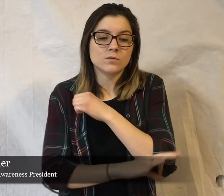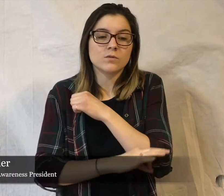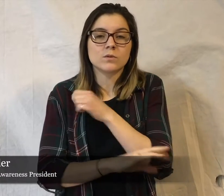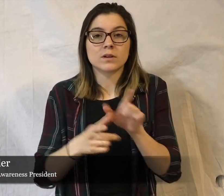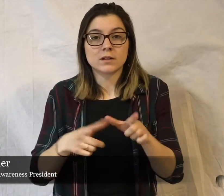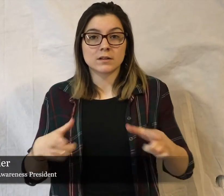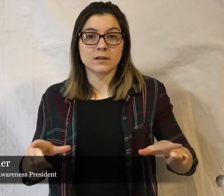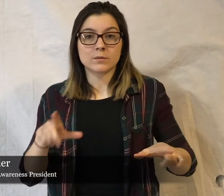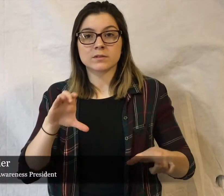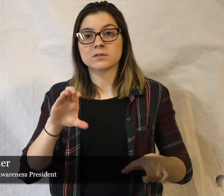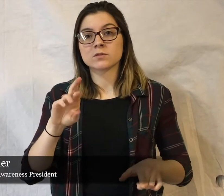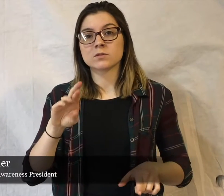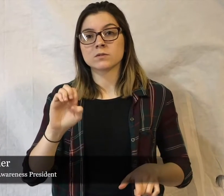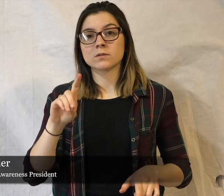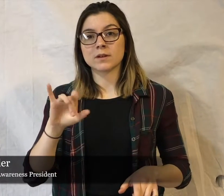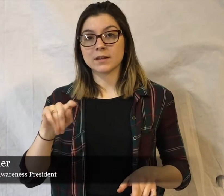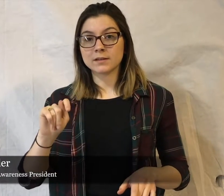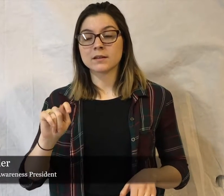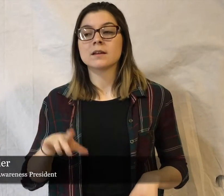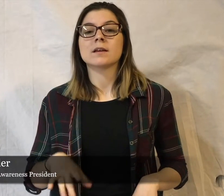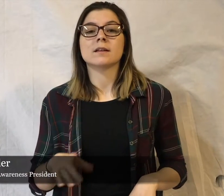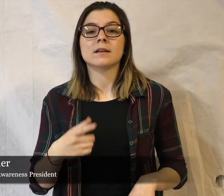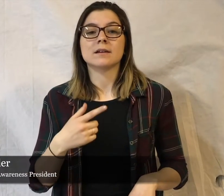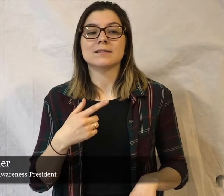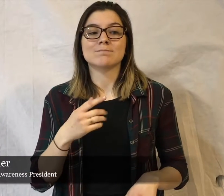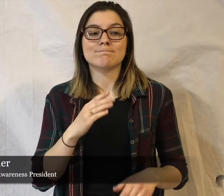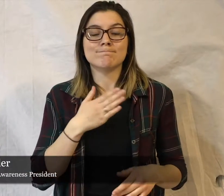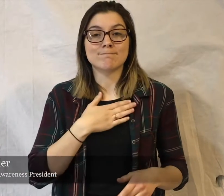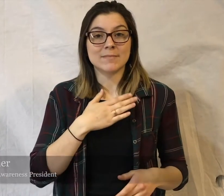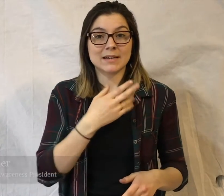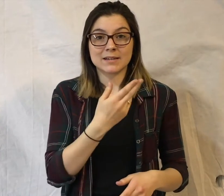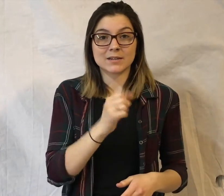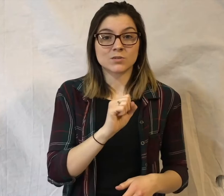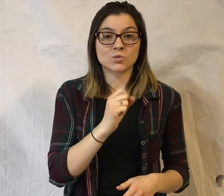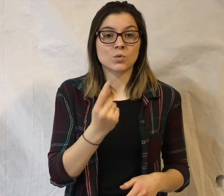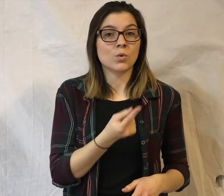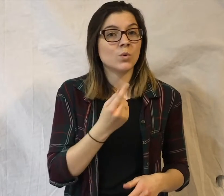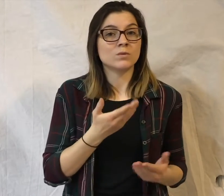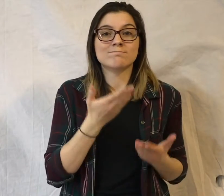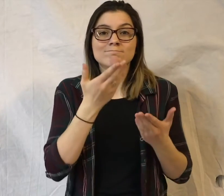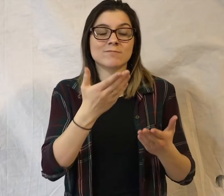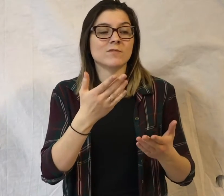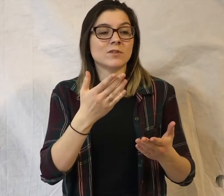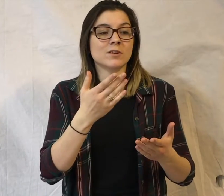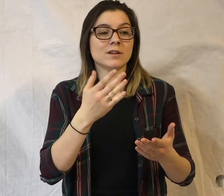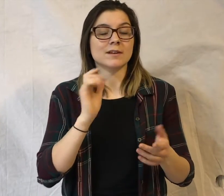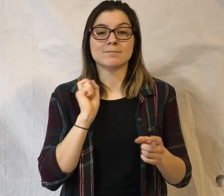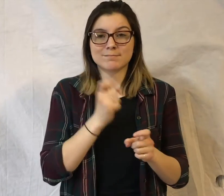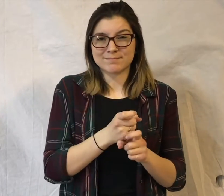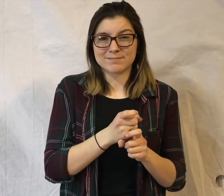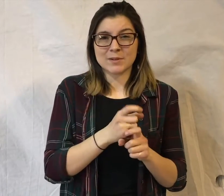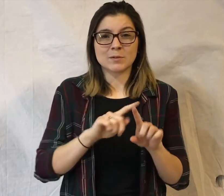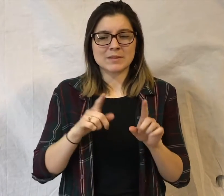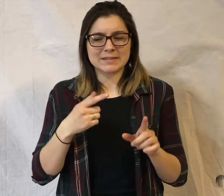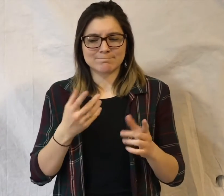but my high school only offered Spanish and I didn't really want to take Spanish.